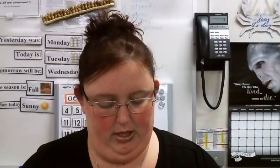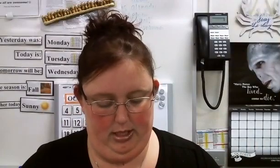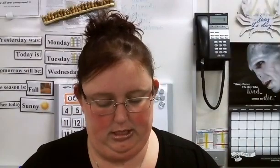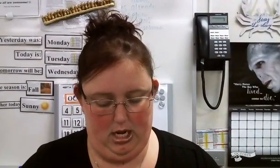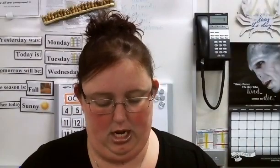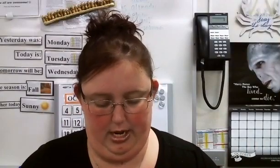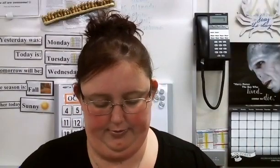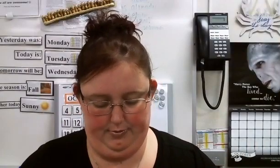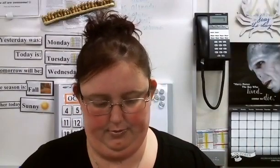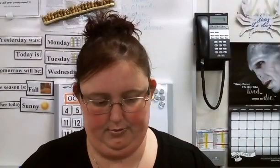I to say.